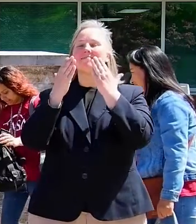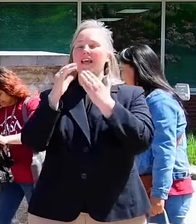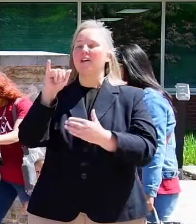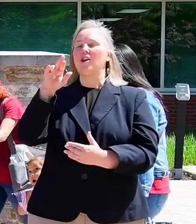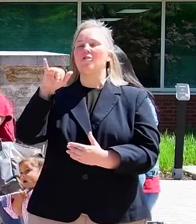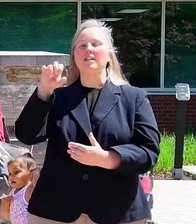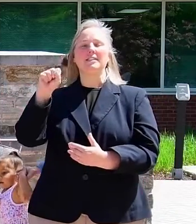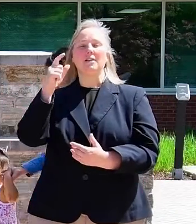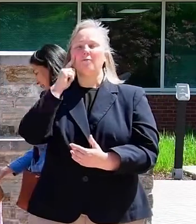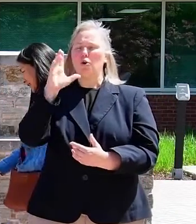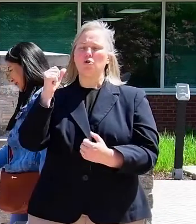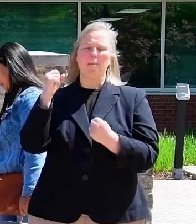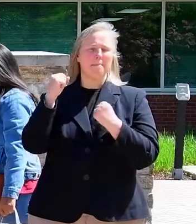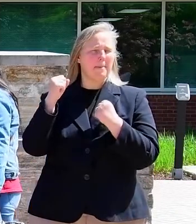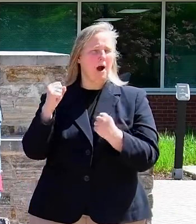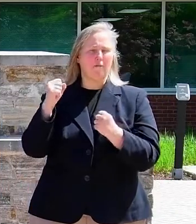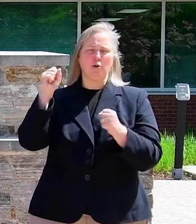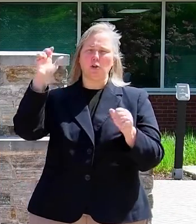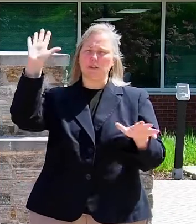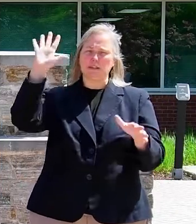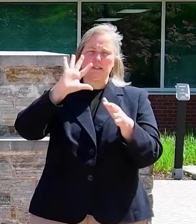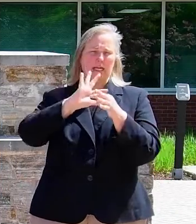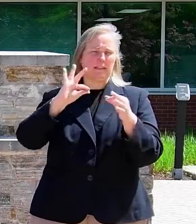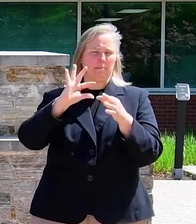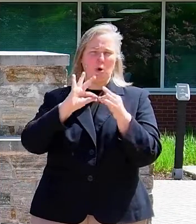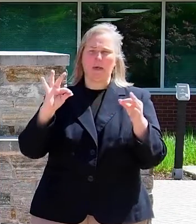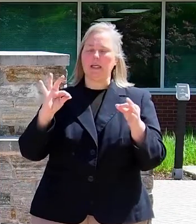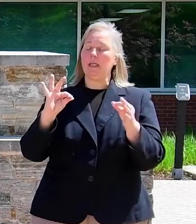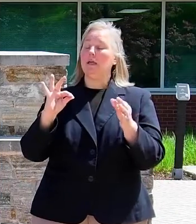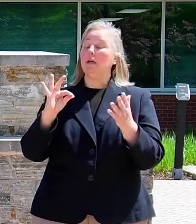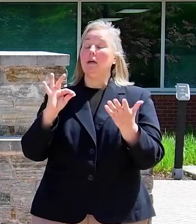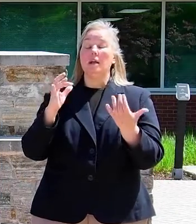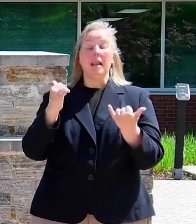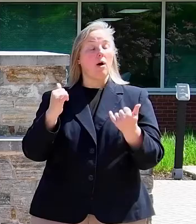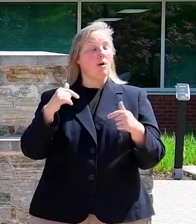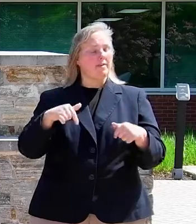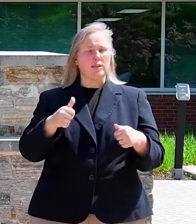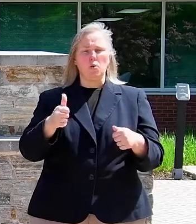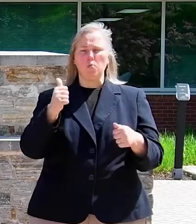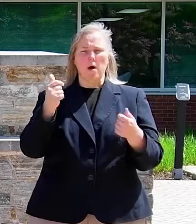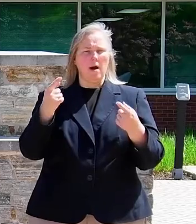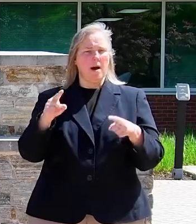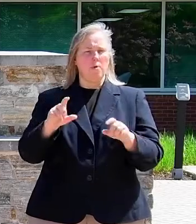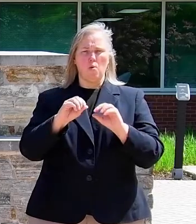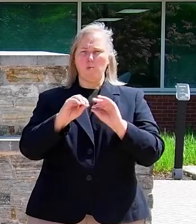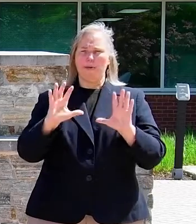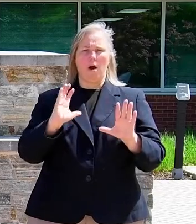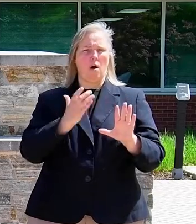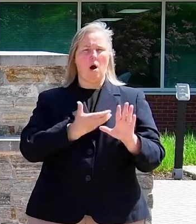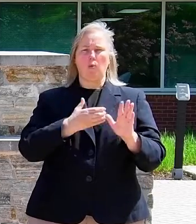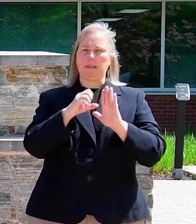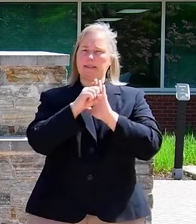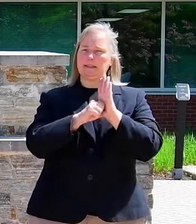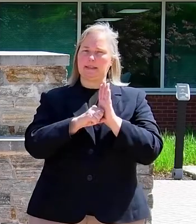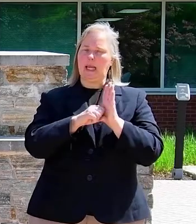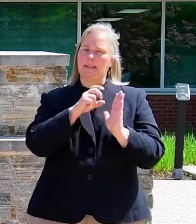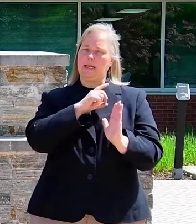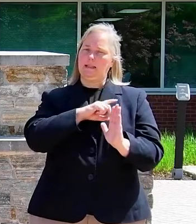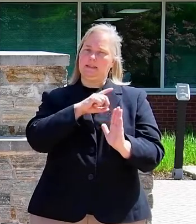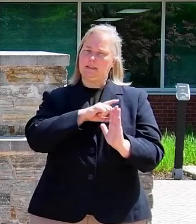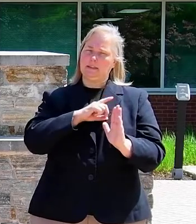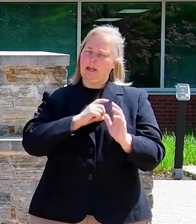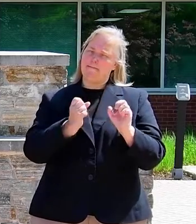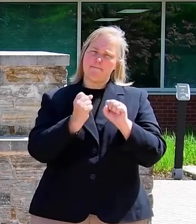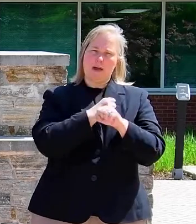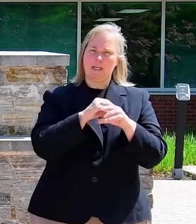for that powerful testimony. And now, this would not be possible without our state delegation fighting